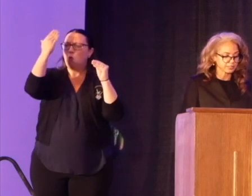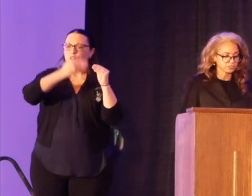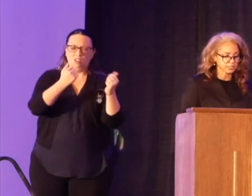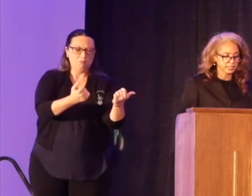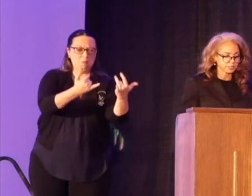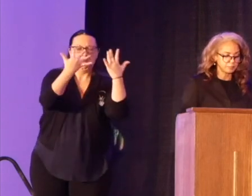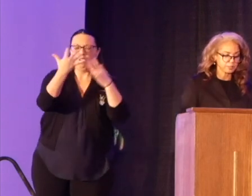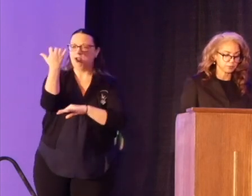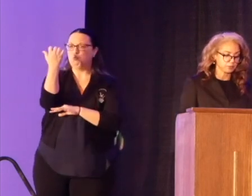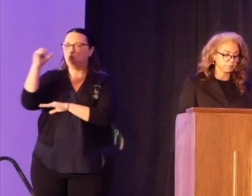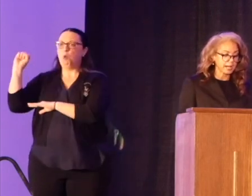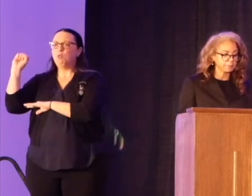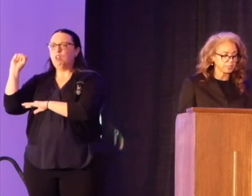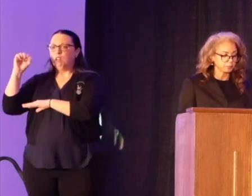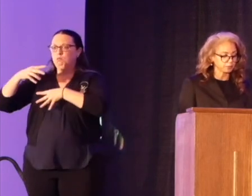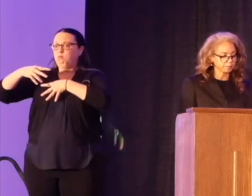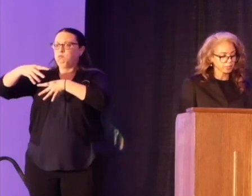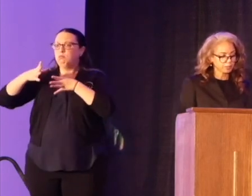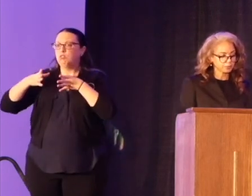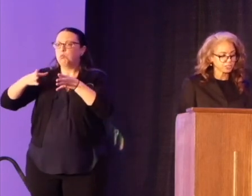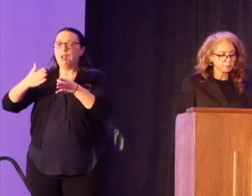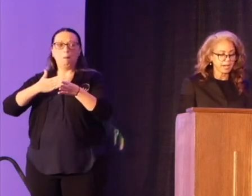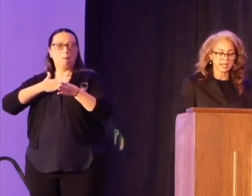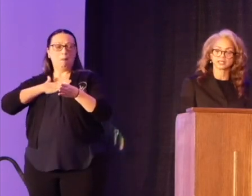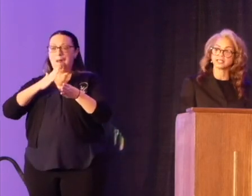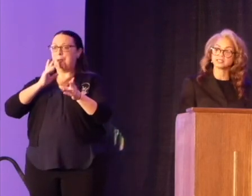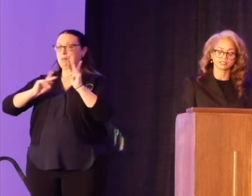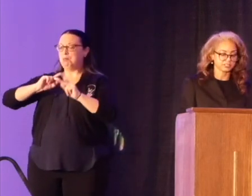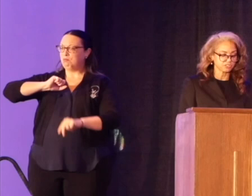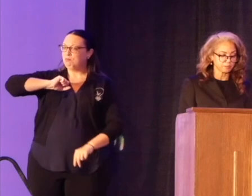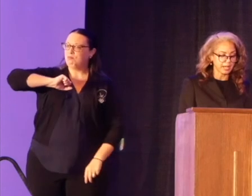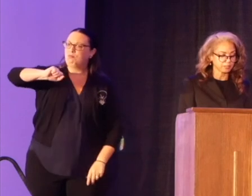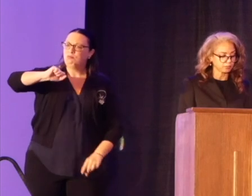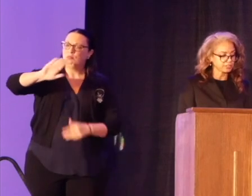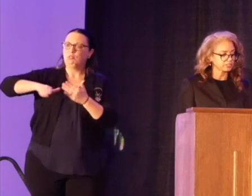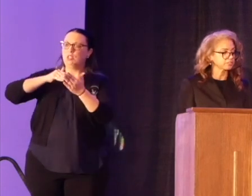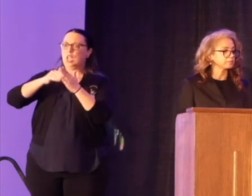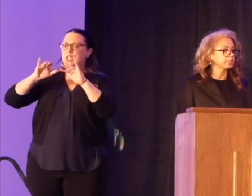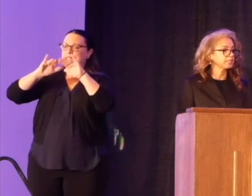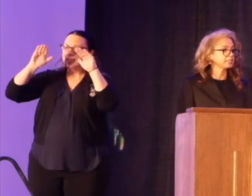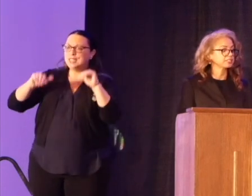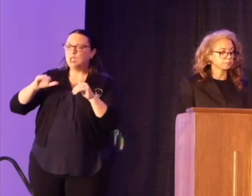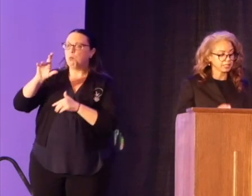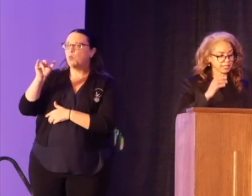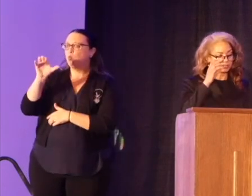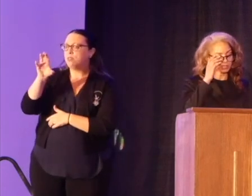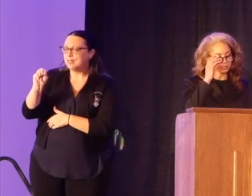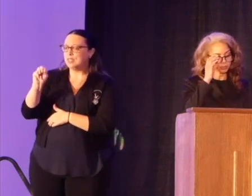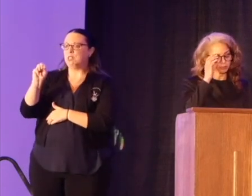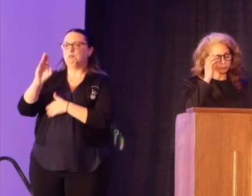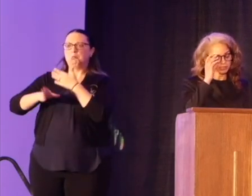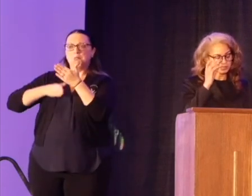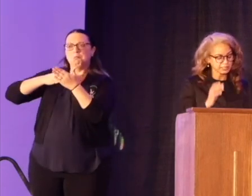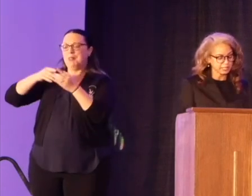protest, and a people, my people, pushing back against the systematic racism that has plagued